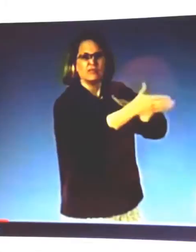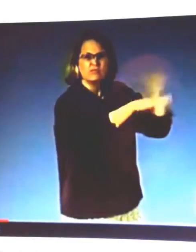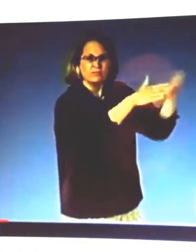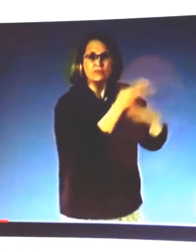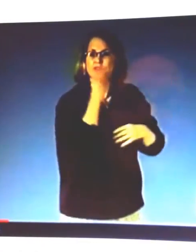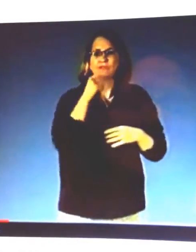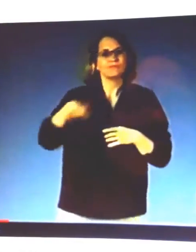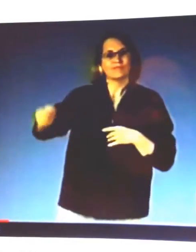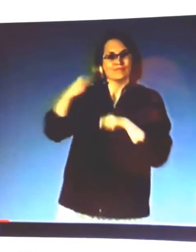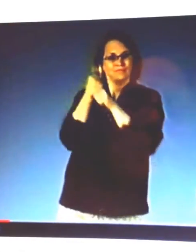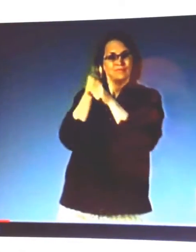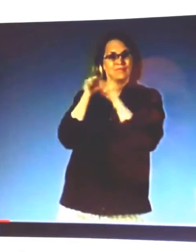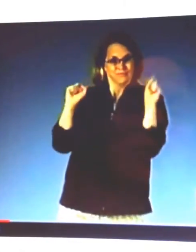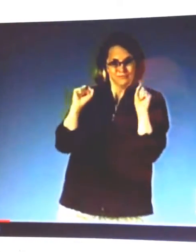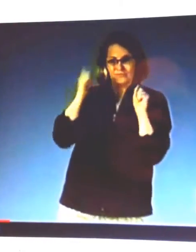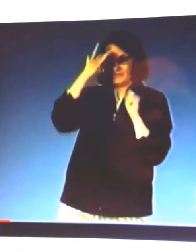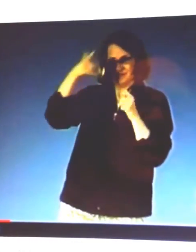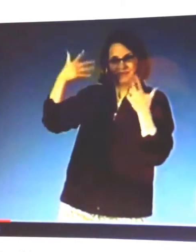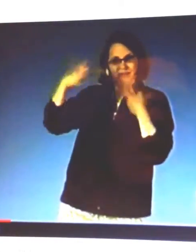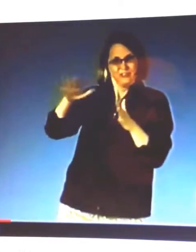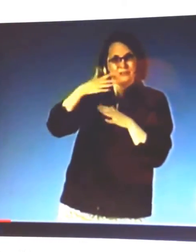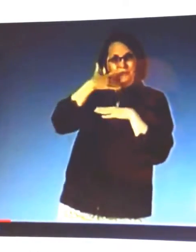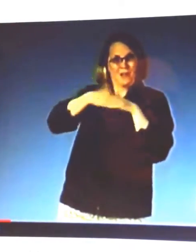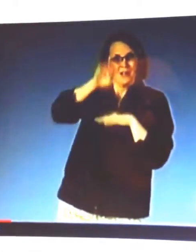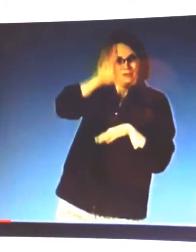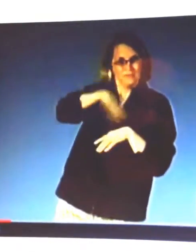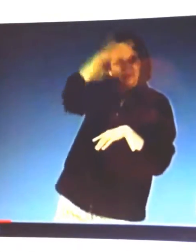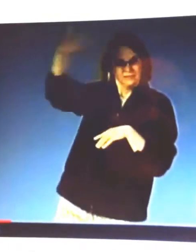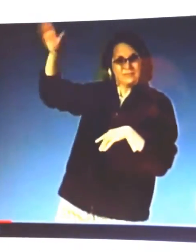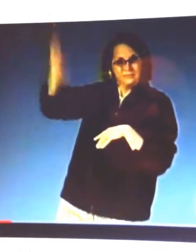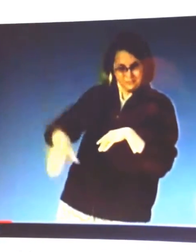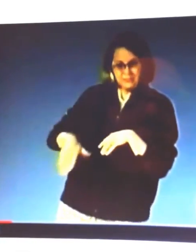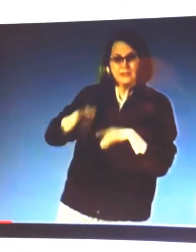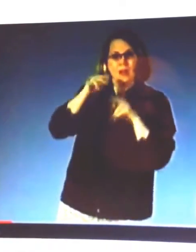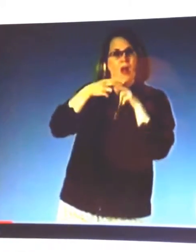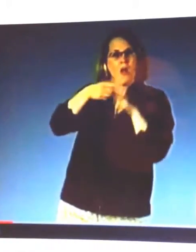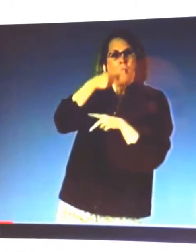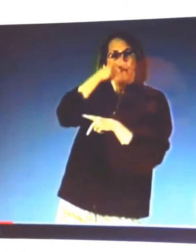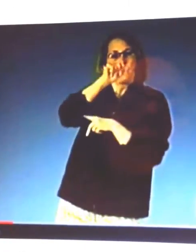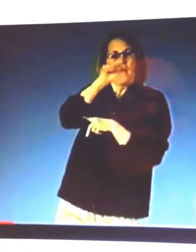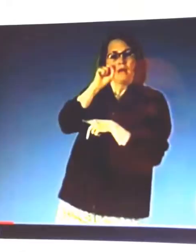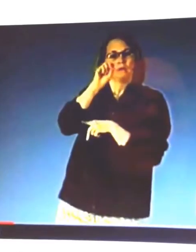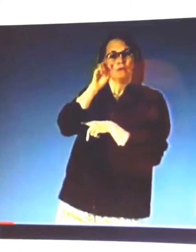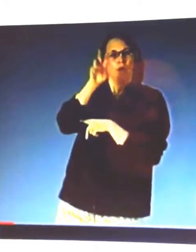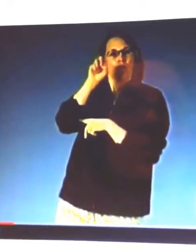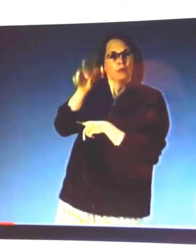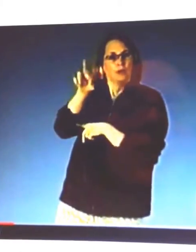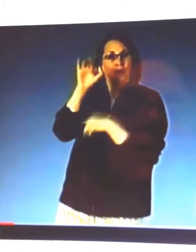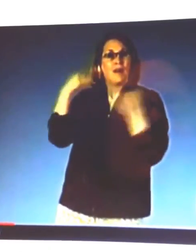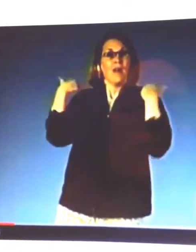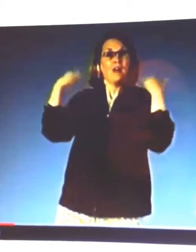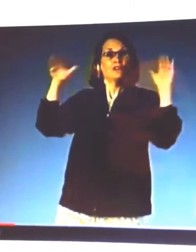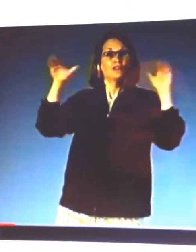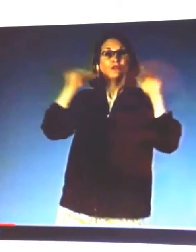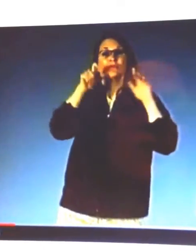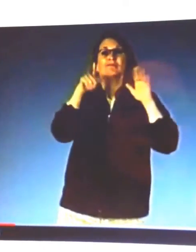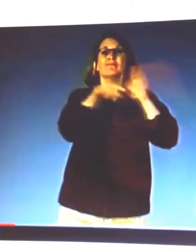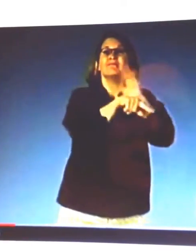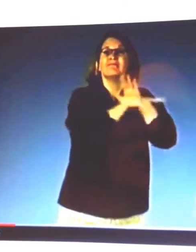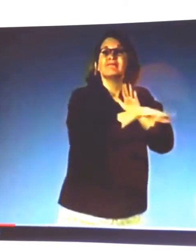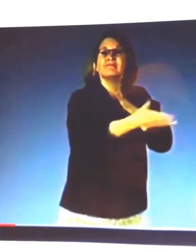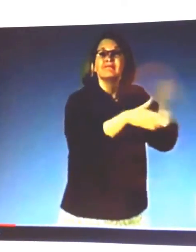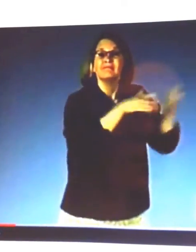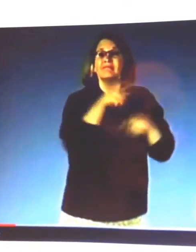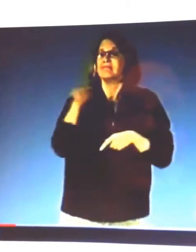door, they would be saved. And this is what happened. All the other Egyptians had the firstborn sons